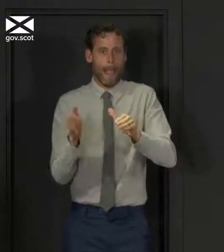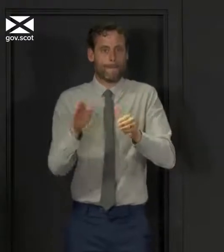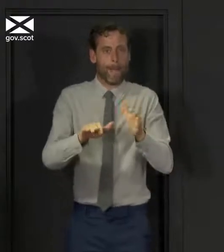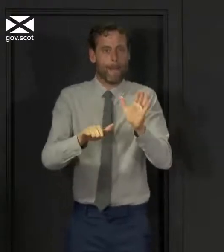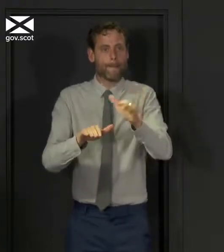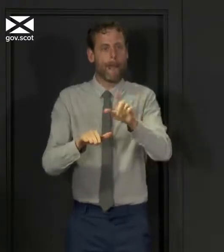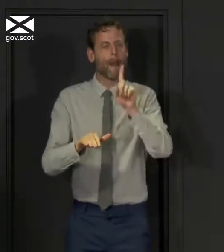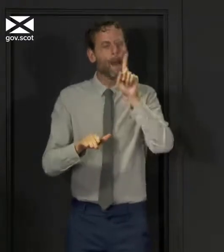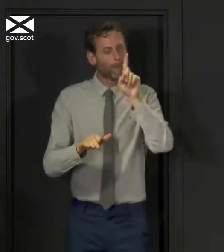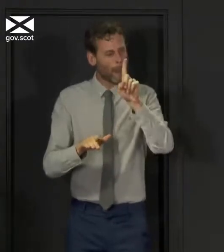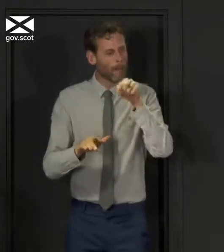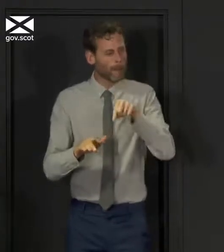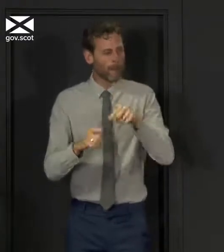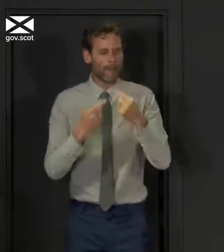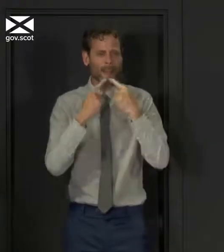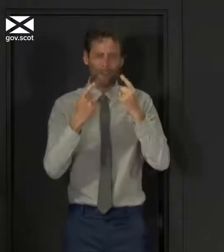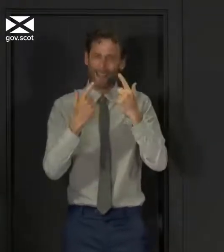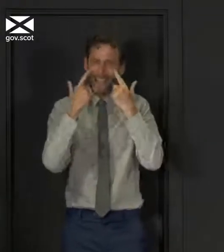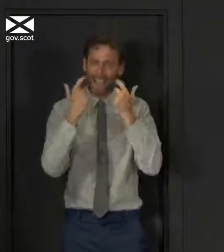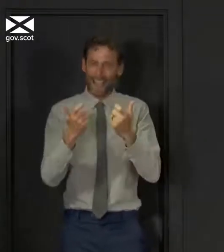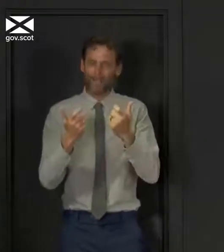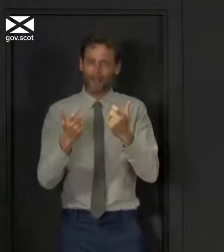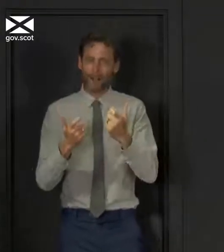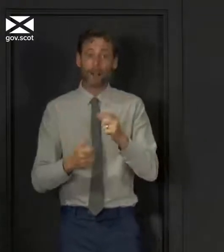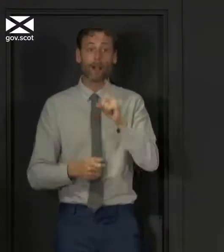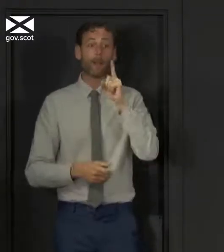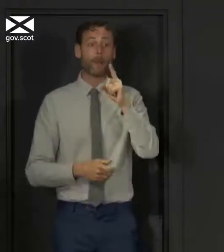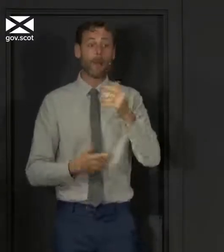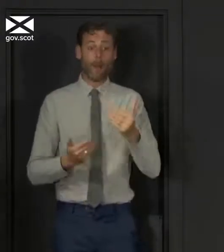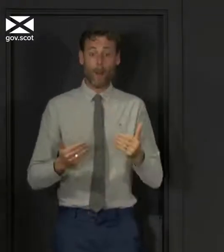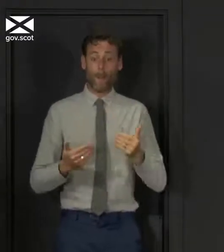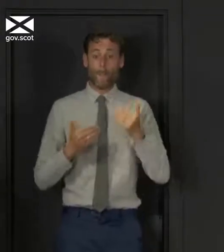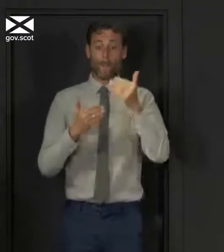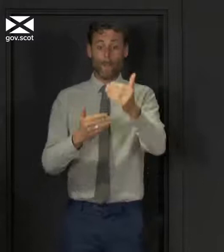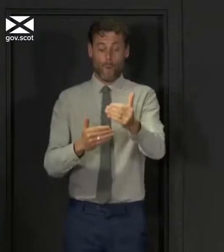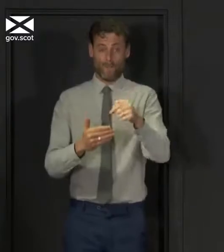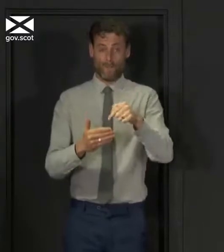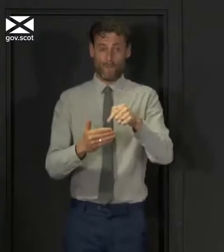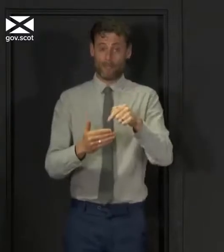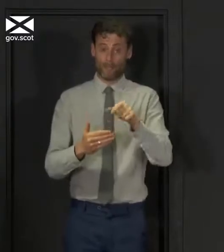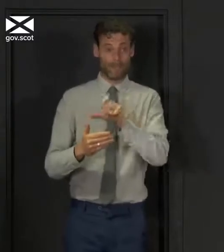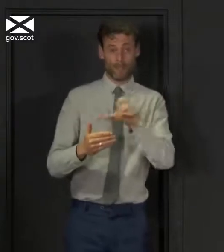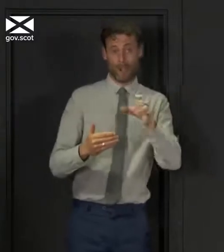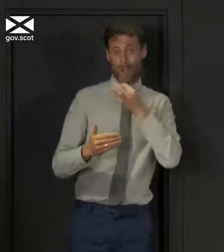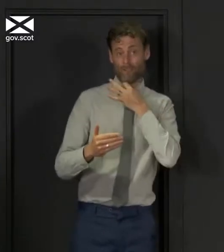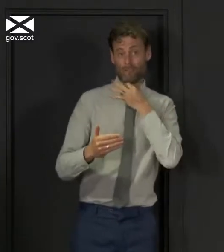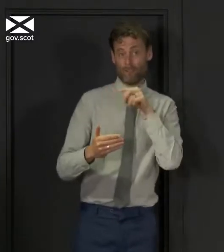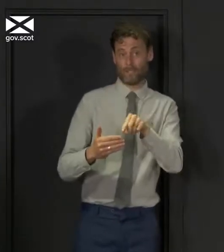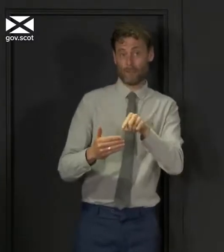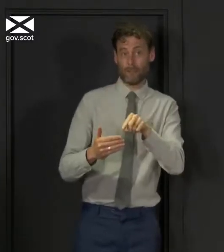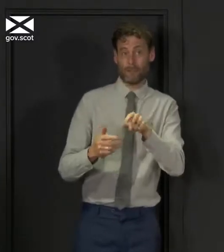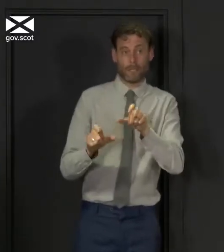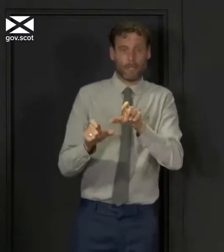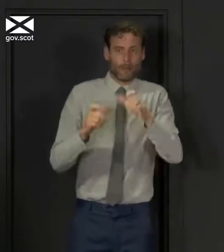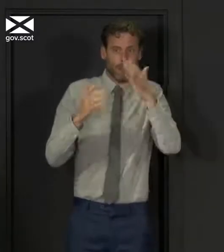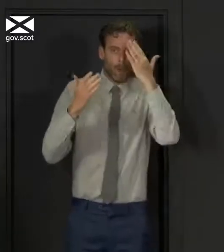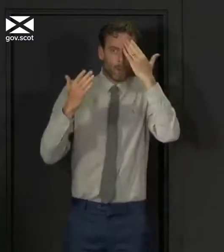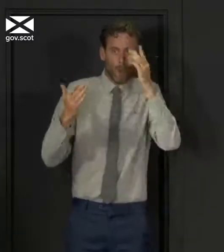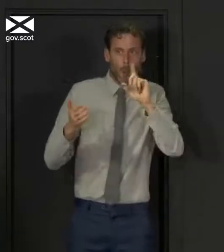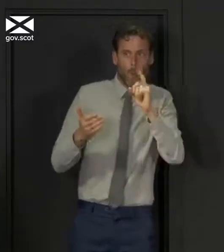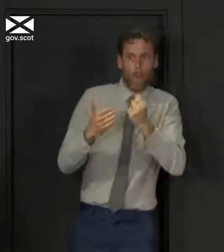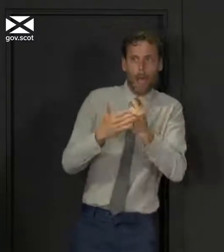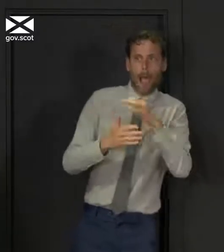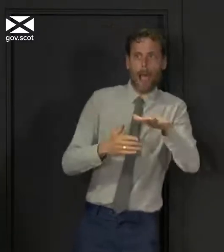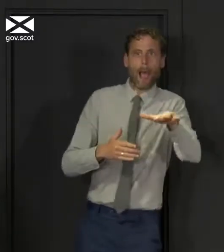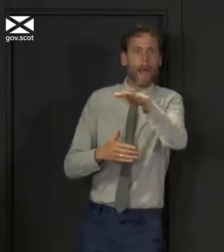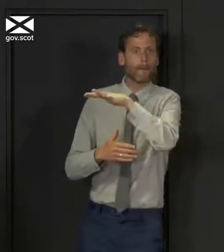before that no changes are risk-free, and there are no certainties in any of this. But I've also said that I wanted